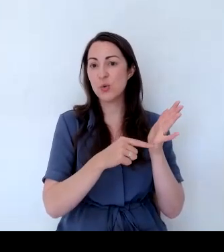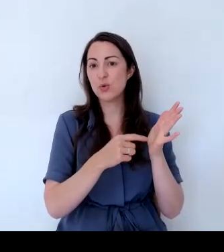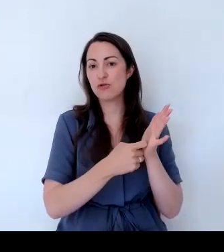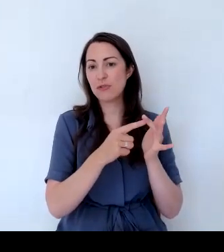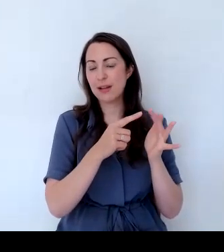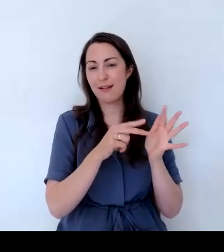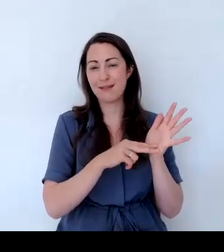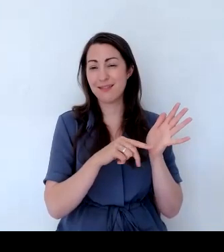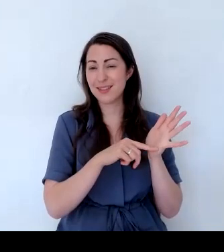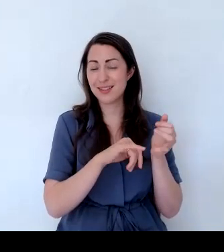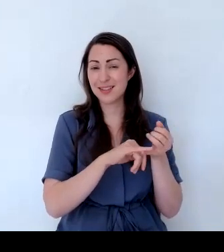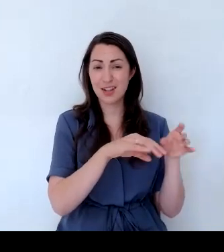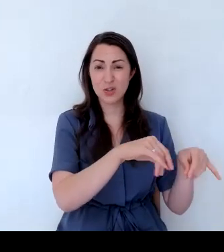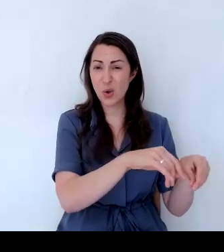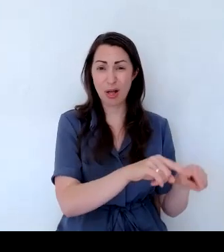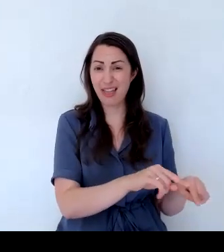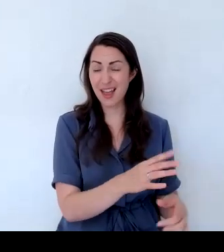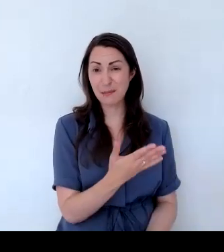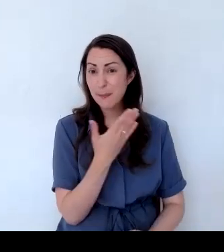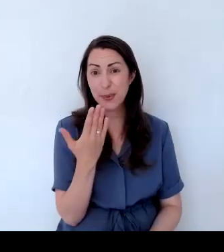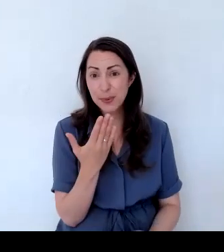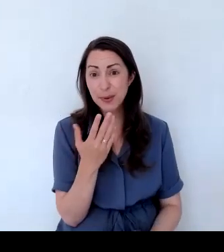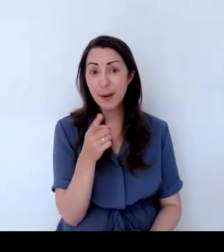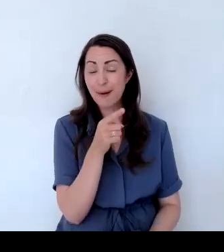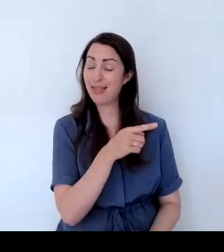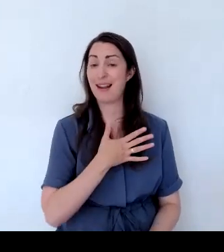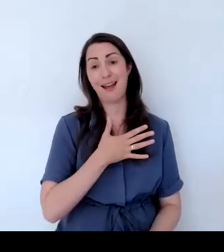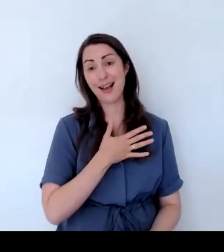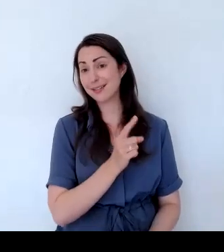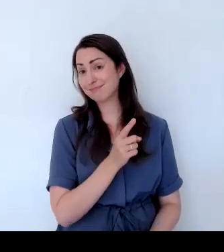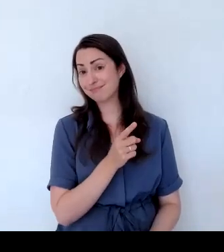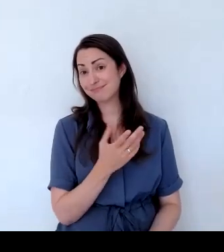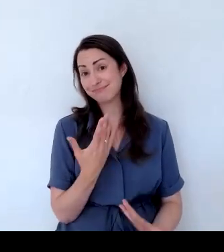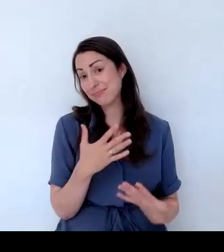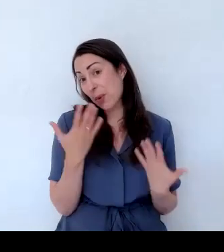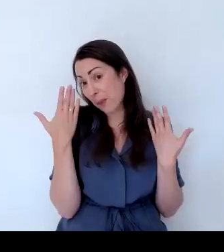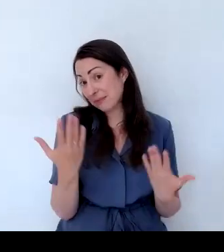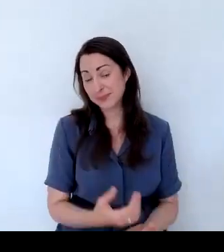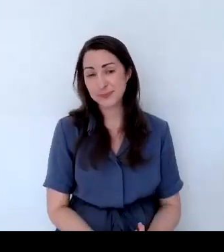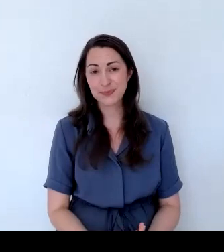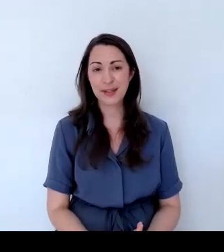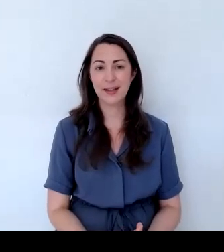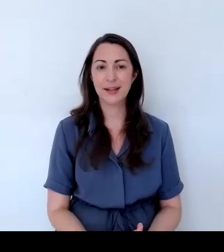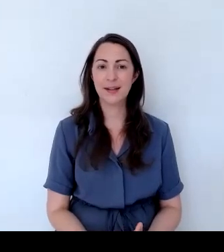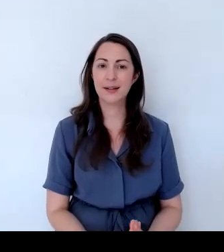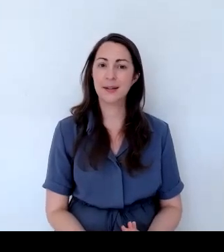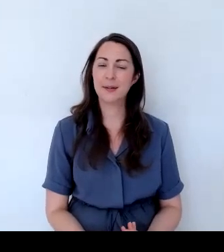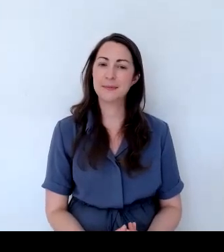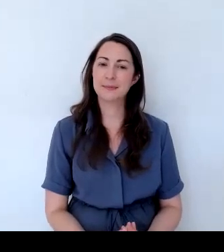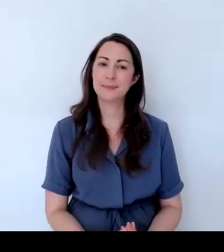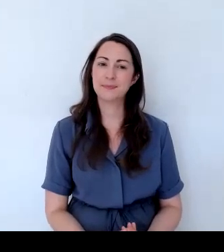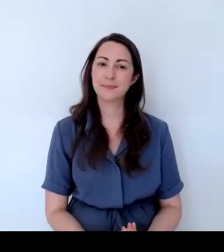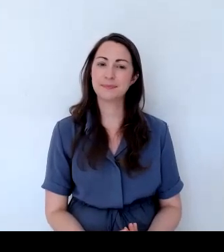We're actually in flower now, if I remember, I can show you. you want to go and take the camera down to show the